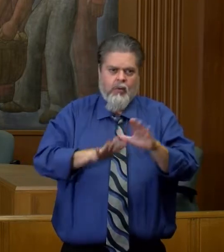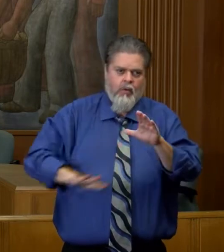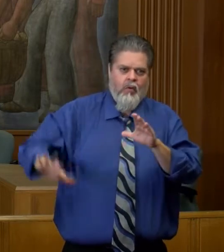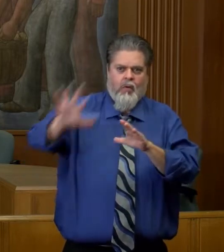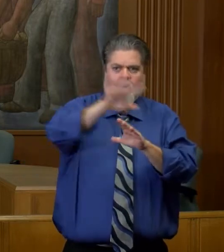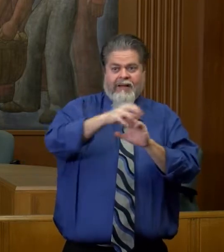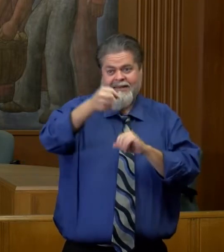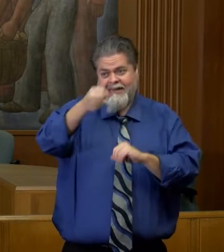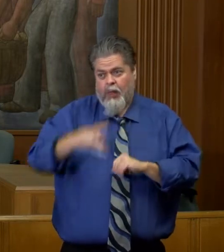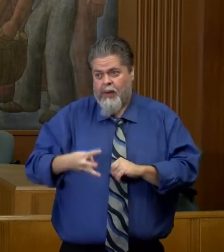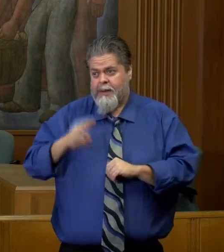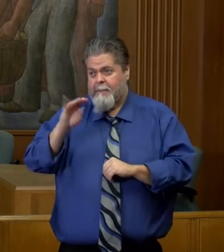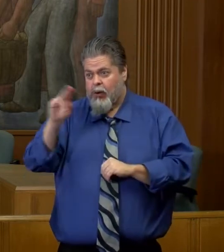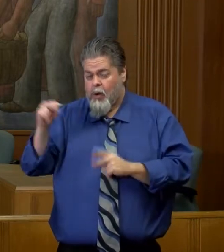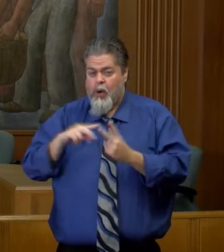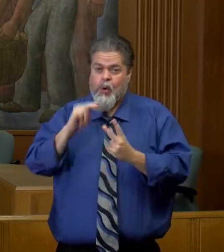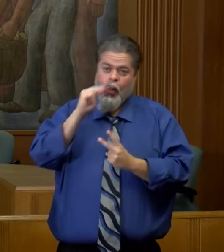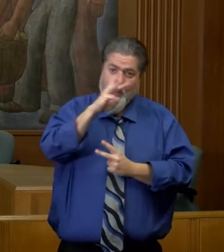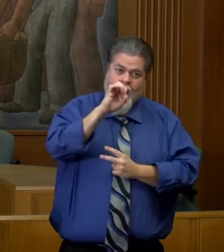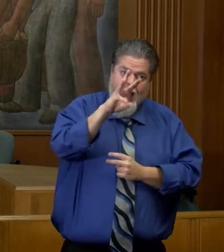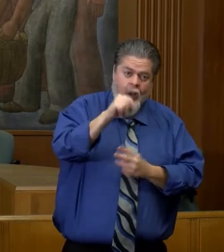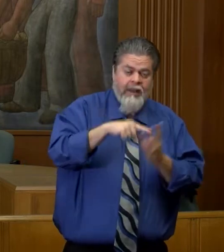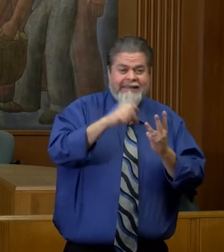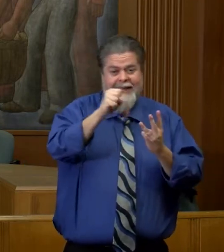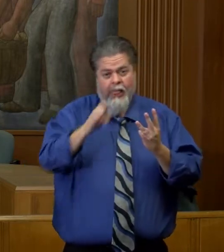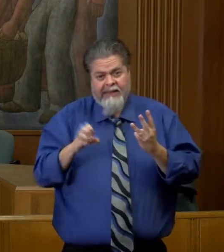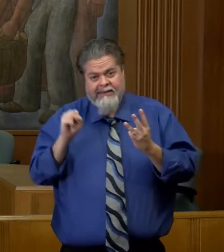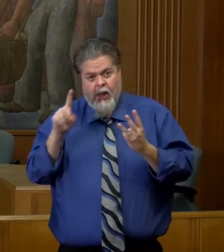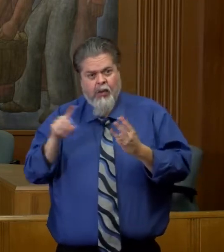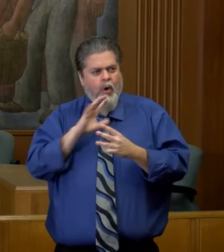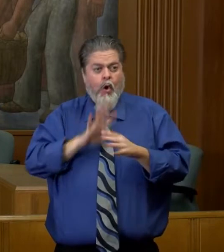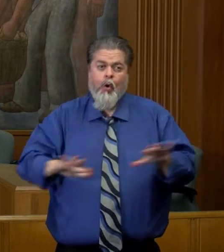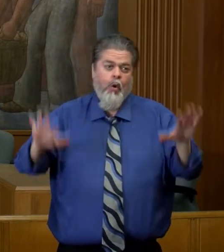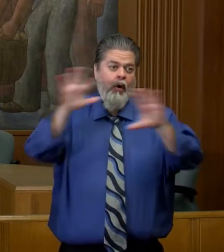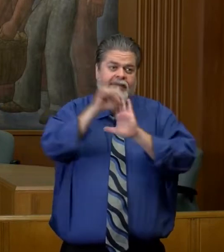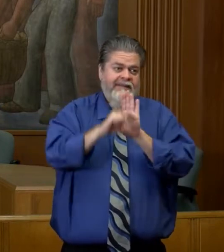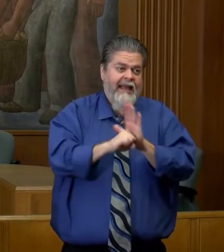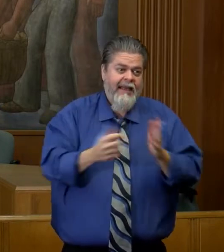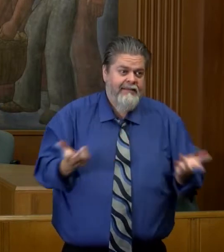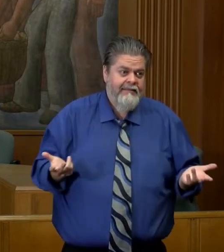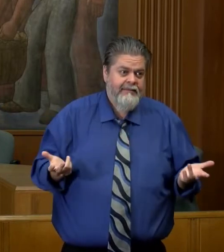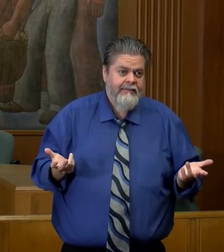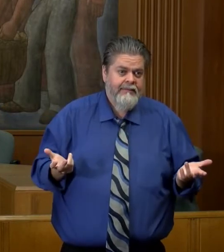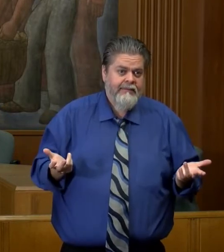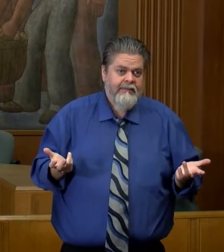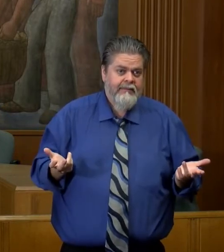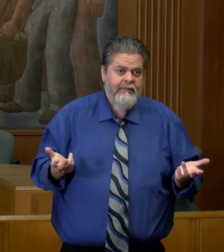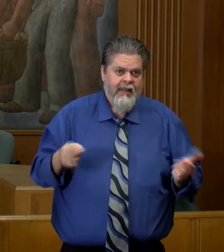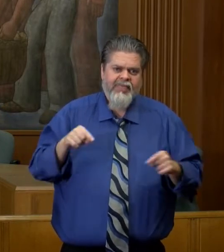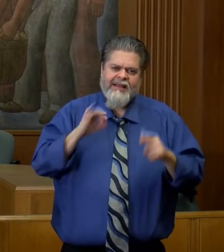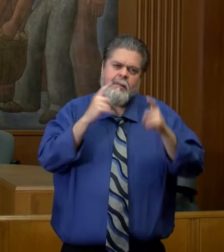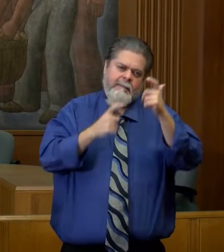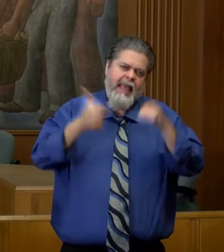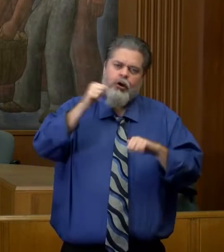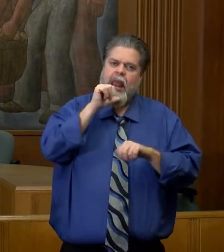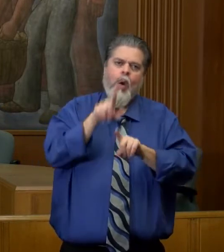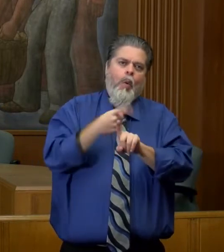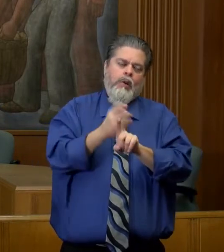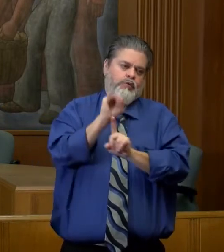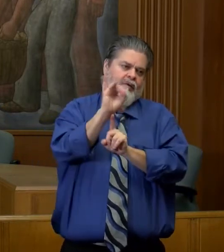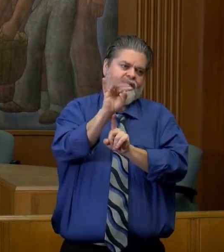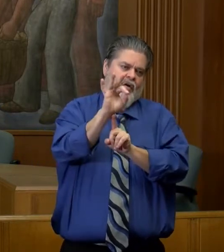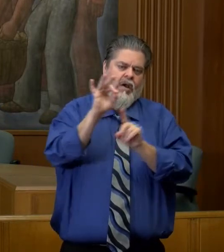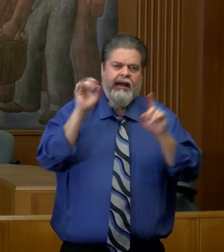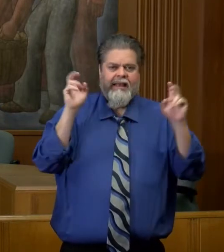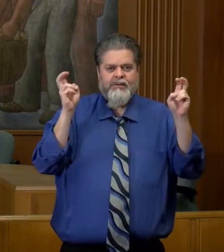Southwest Minnesota, Northwest Iowa, Southeast South Dakota, really the entire state. So this is bigger than just Sioux Falls, South